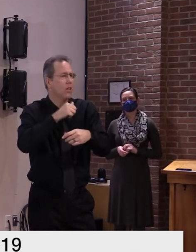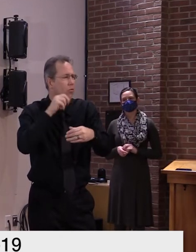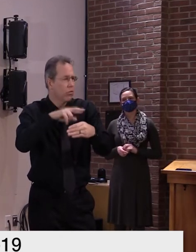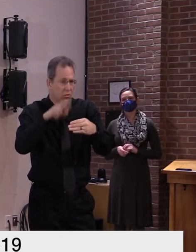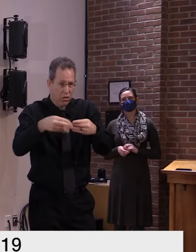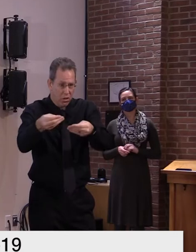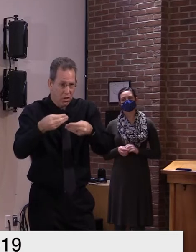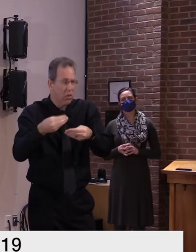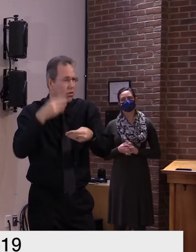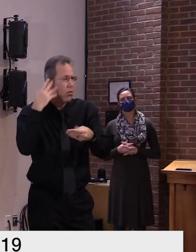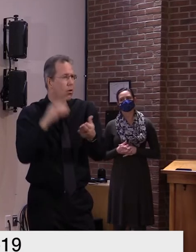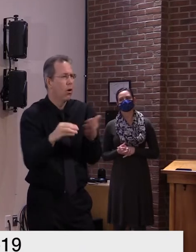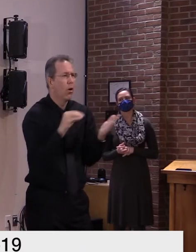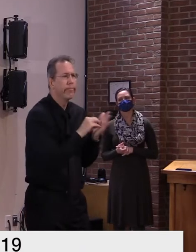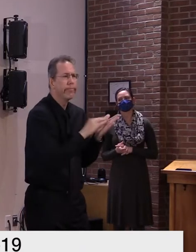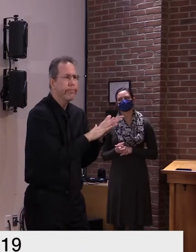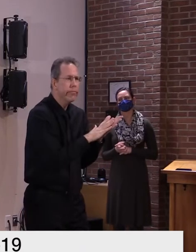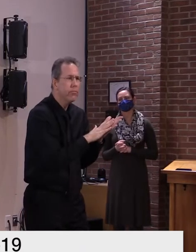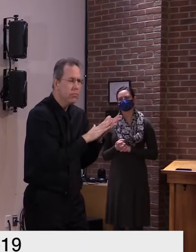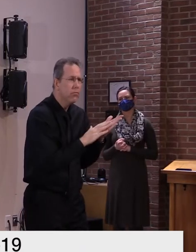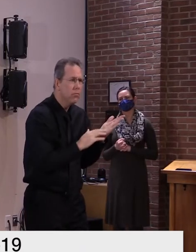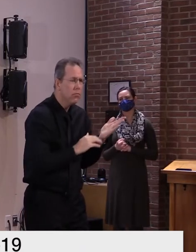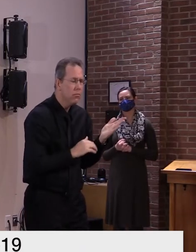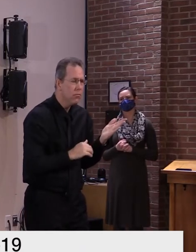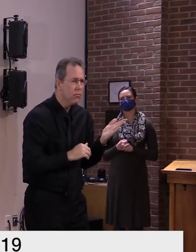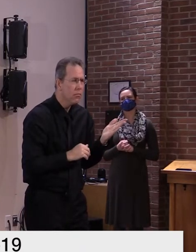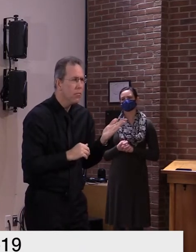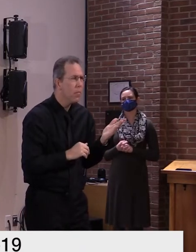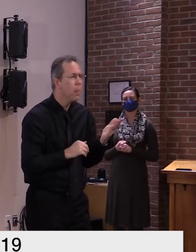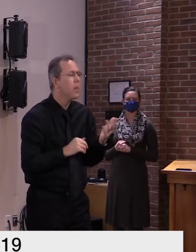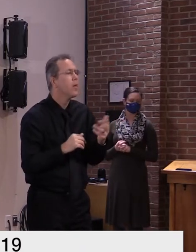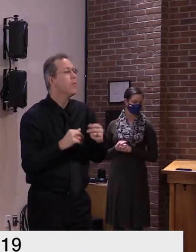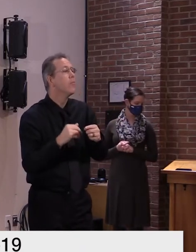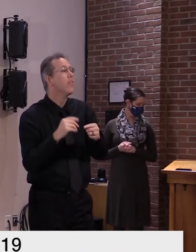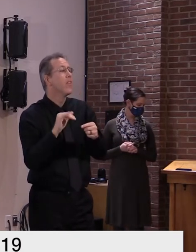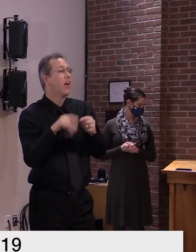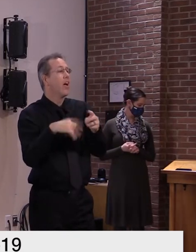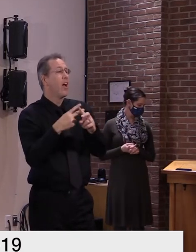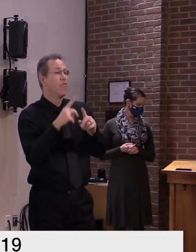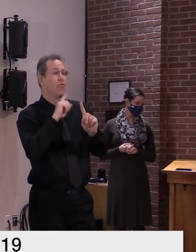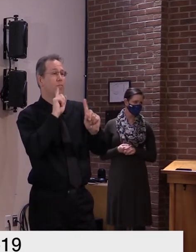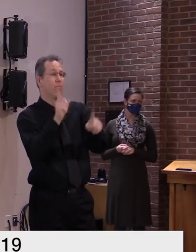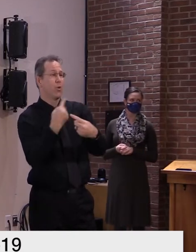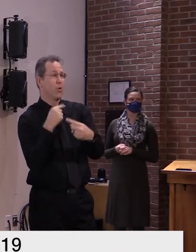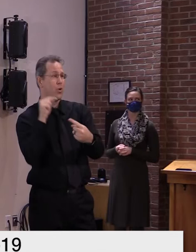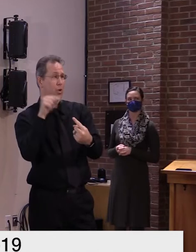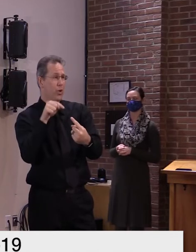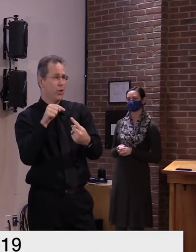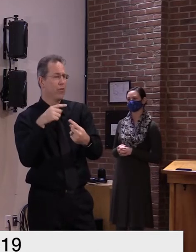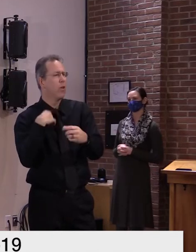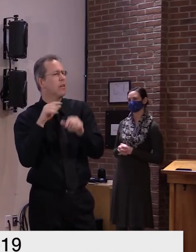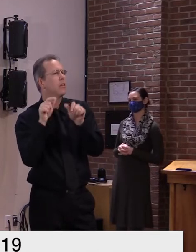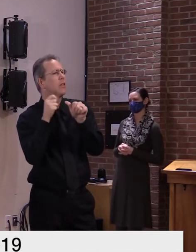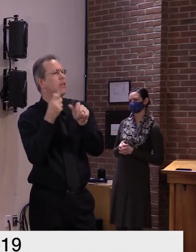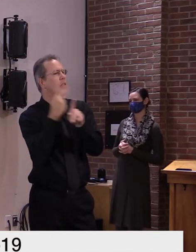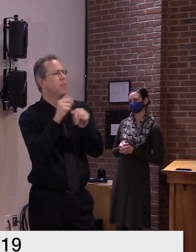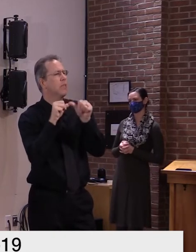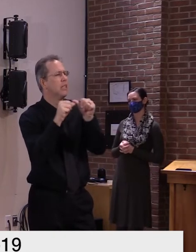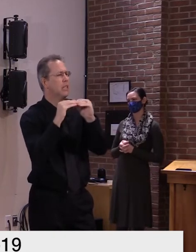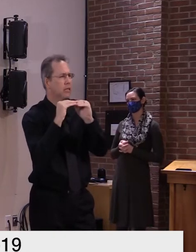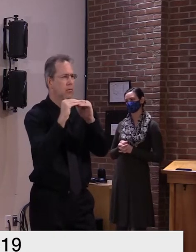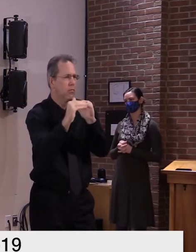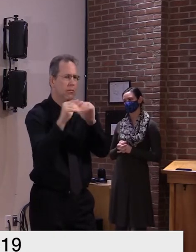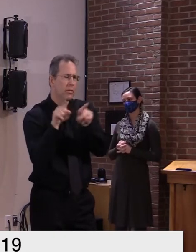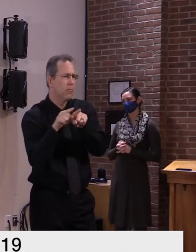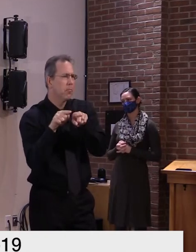work it just keeps us consistent and reporting apples to apples consistently for the whole whatever number